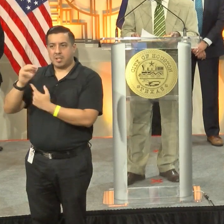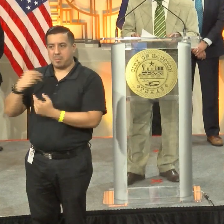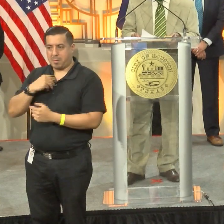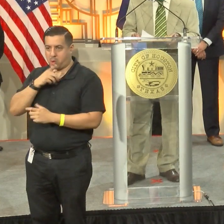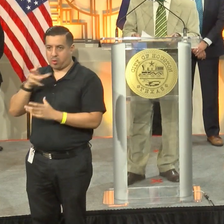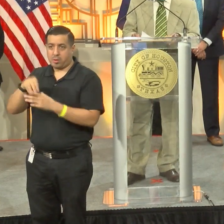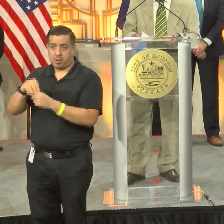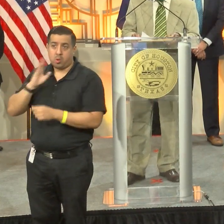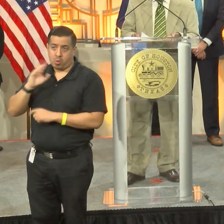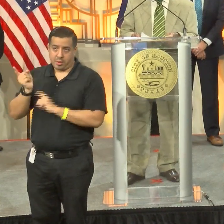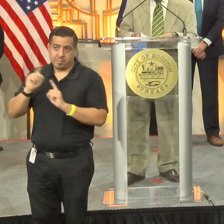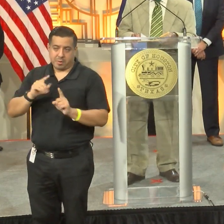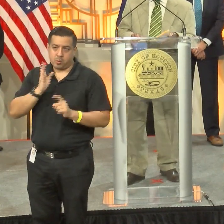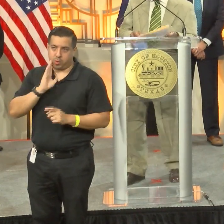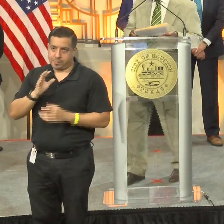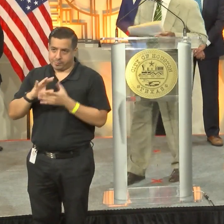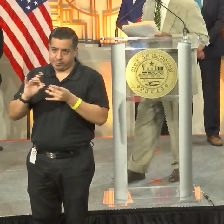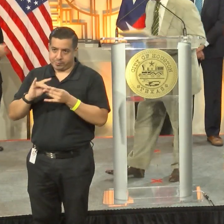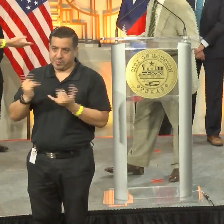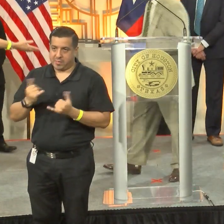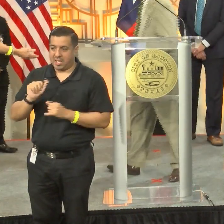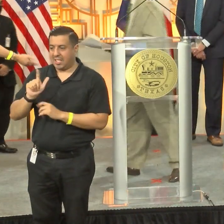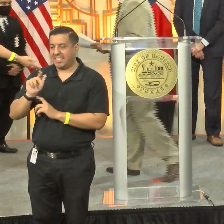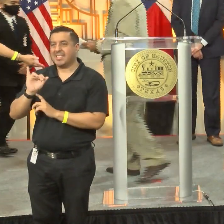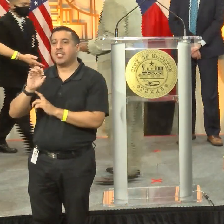with his remarks at this time. Eliseo.